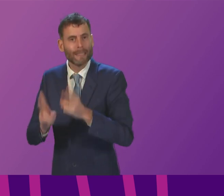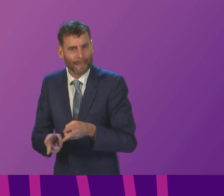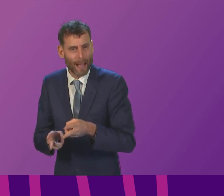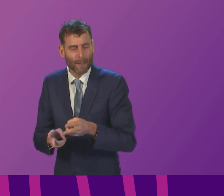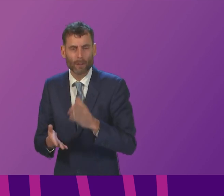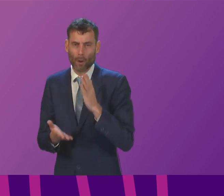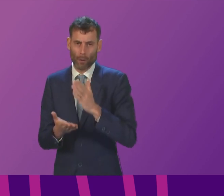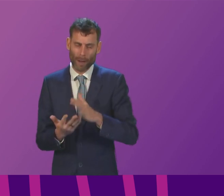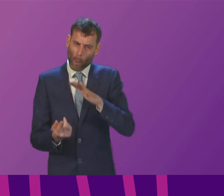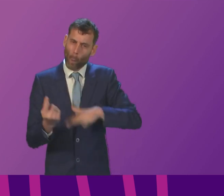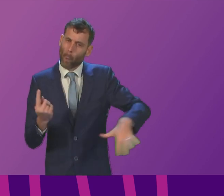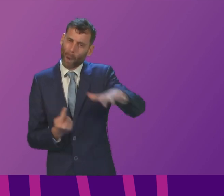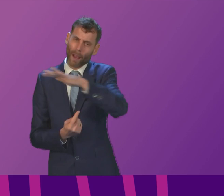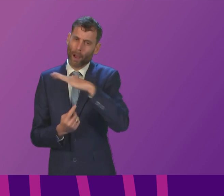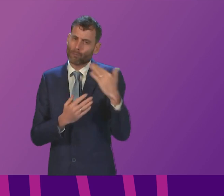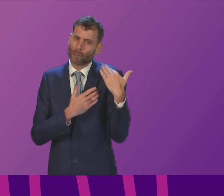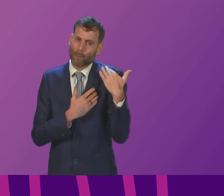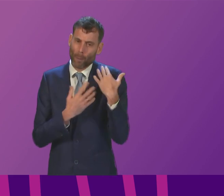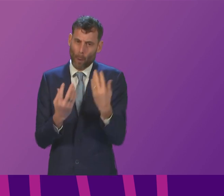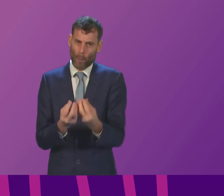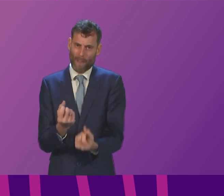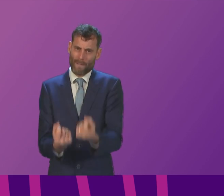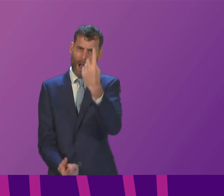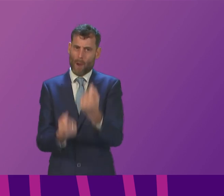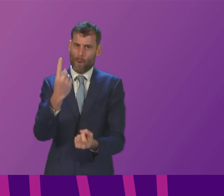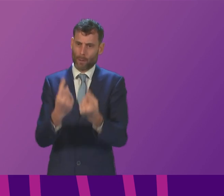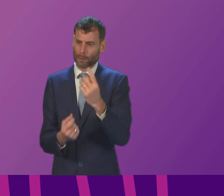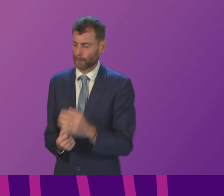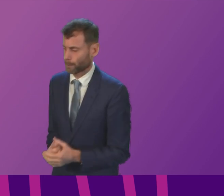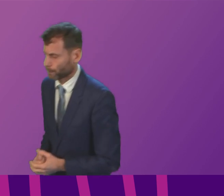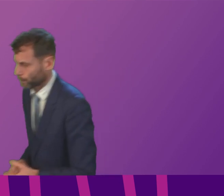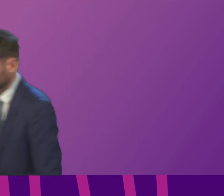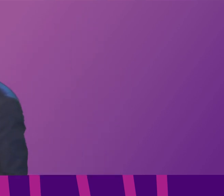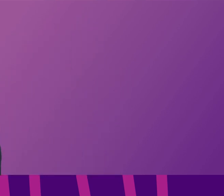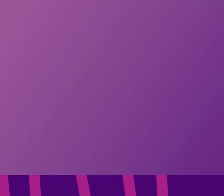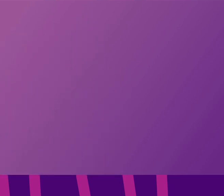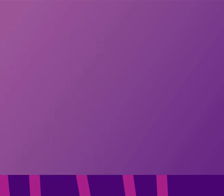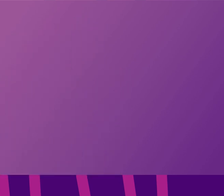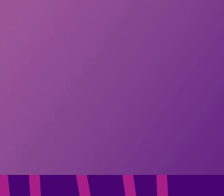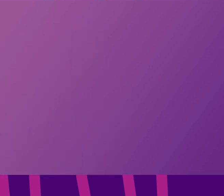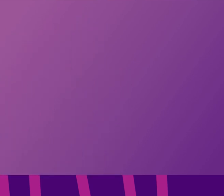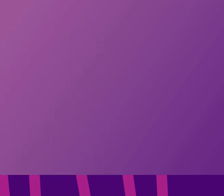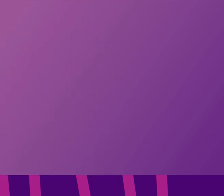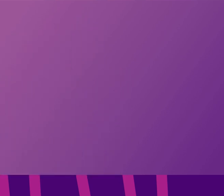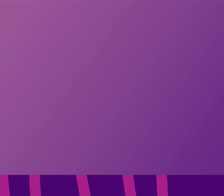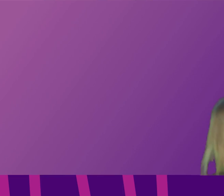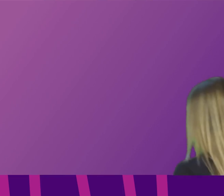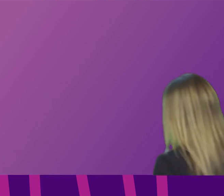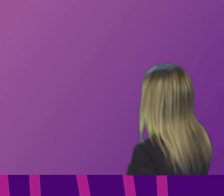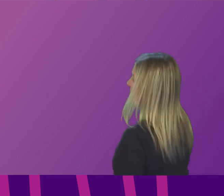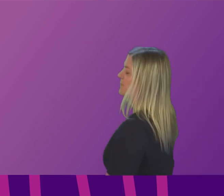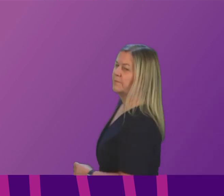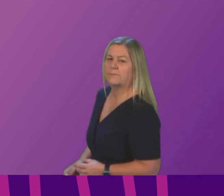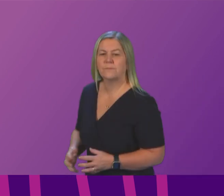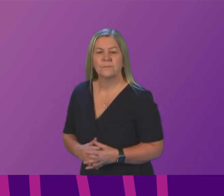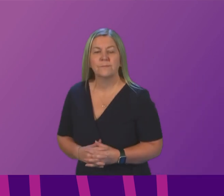is absolutely paramount on the part of everyone Siobhan Brown Thank you Presiding Officer A few weeks ago there